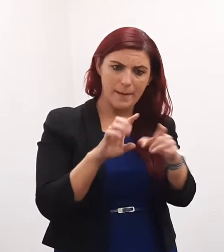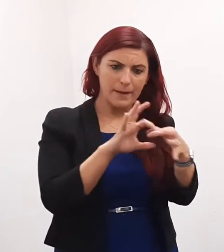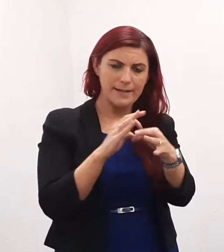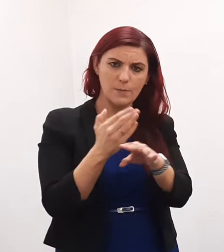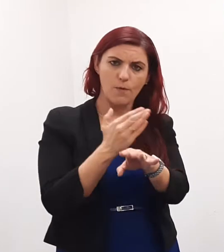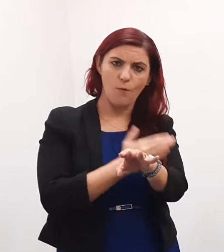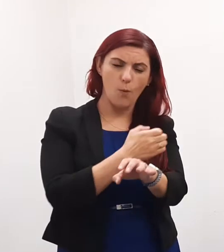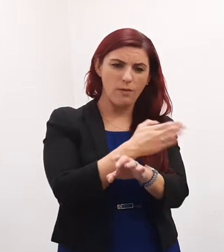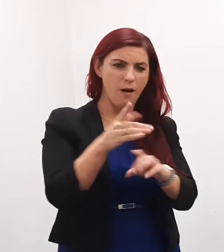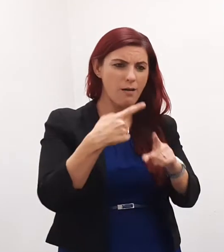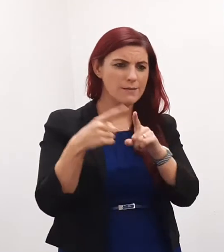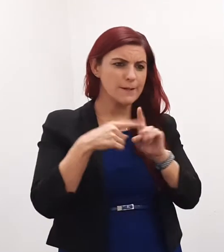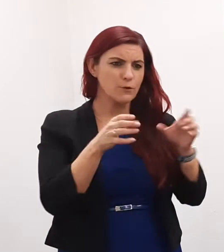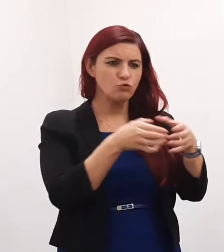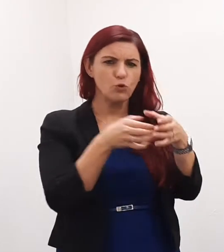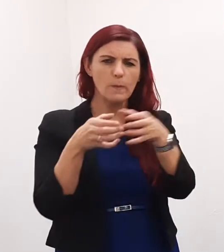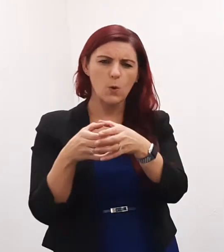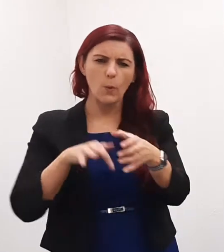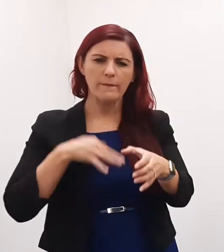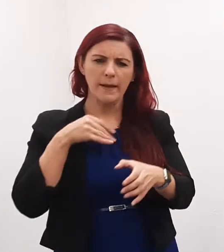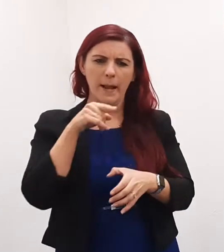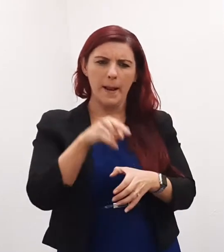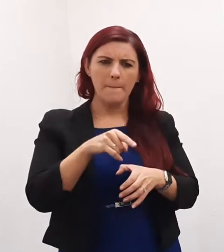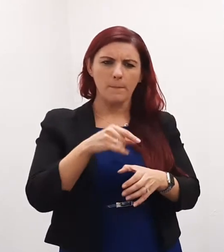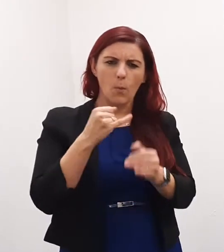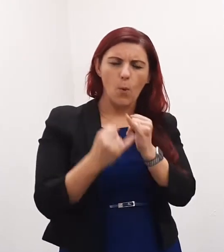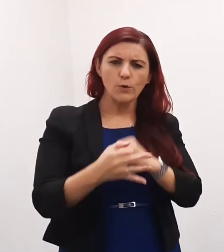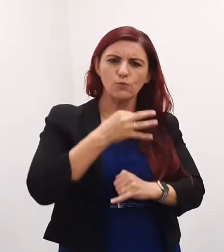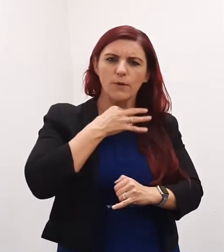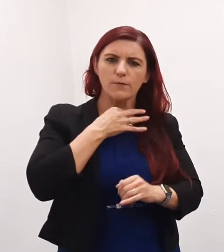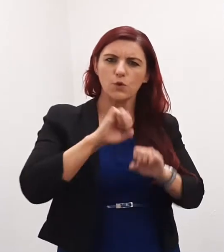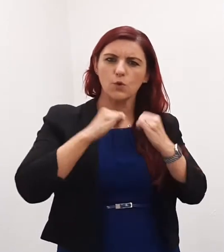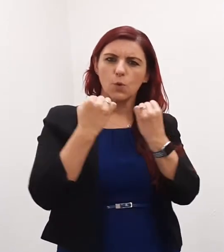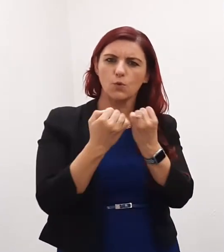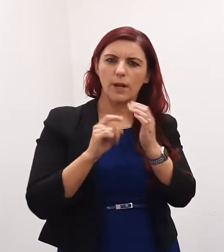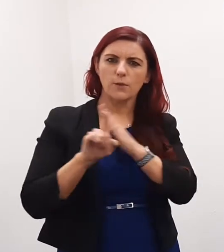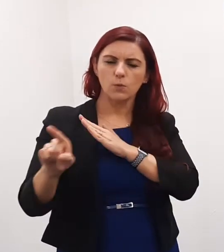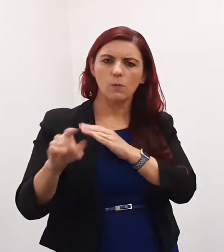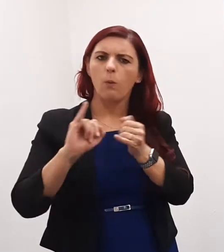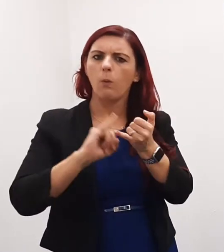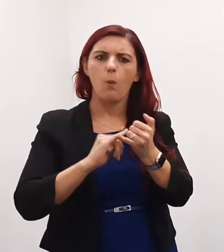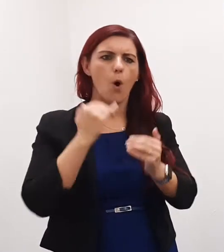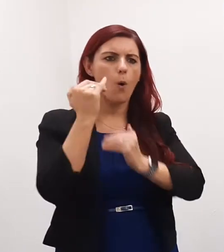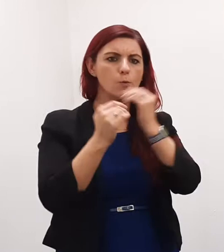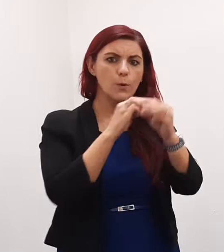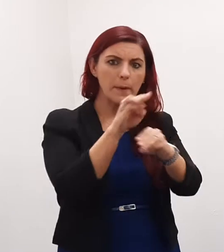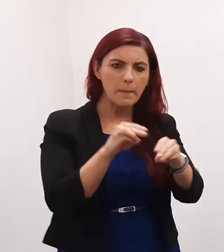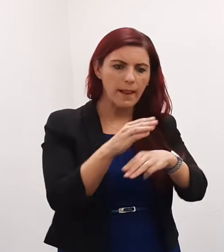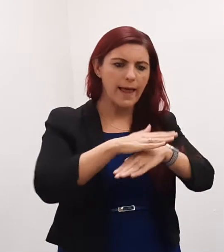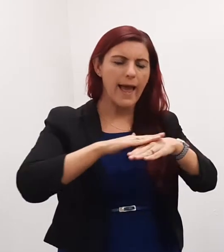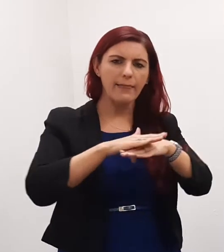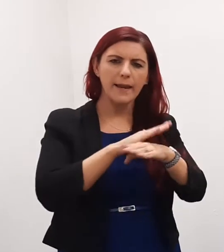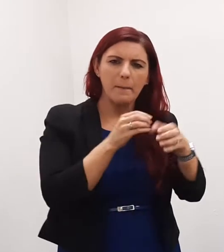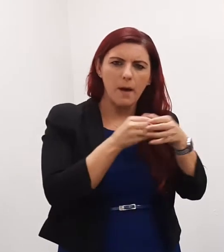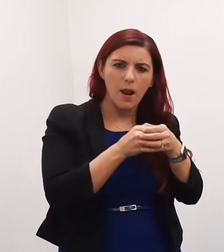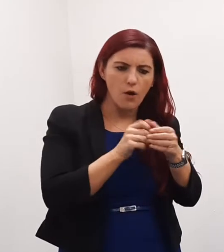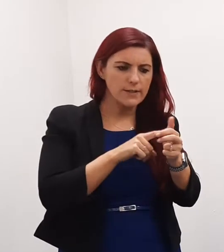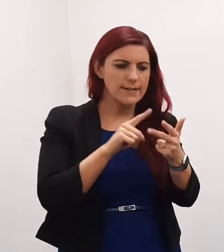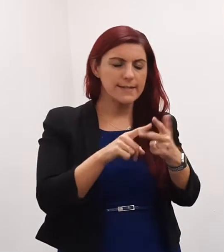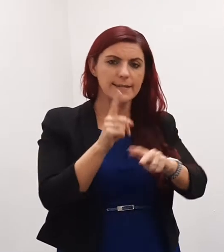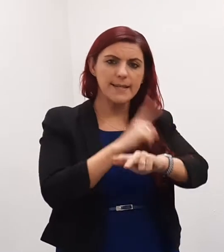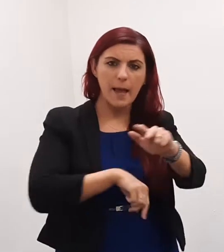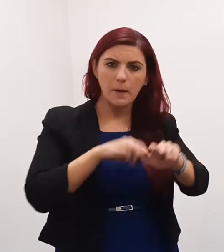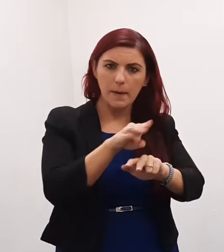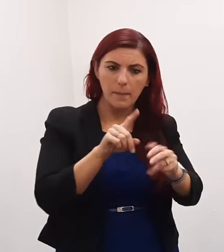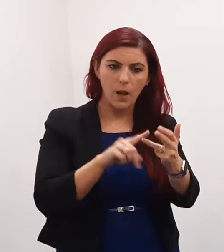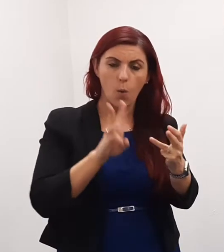the groups identified as being at greater risk of social exclusion such as older people, ethnic minorities, disabled people,